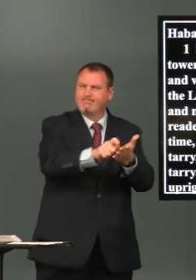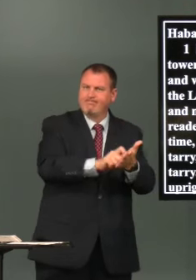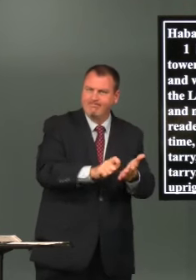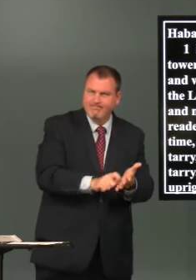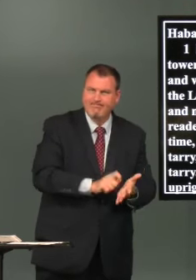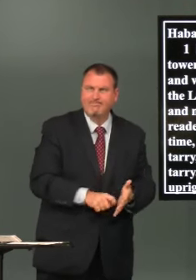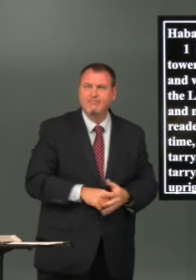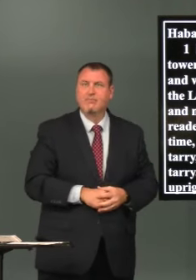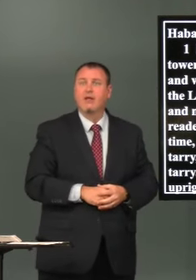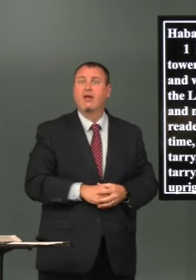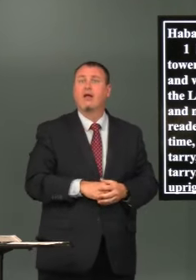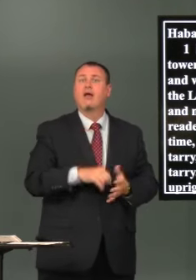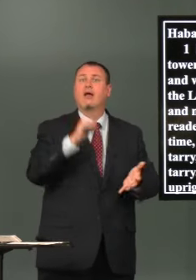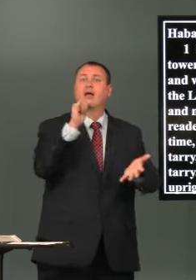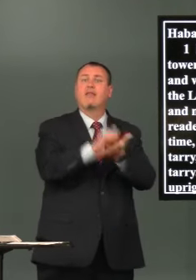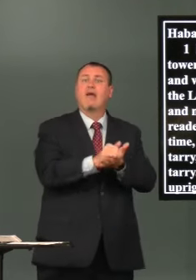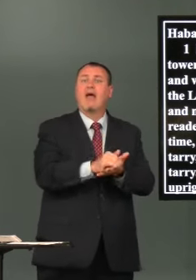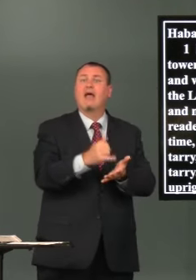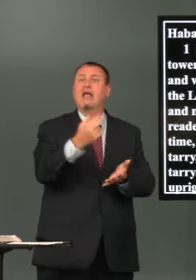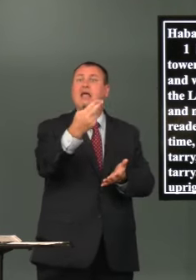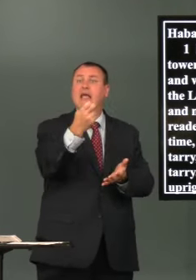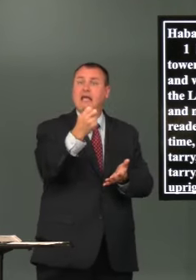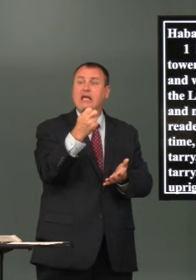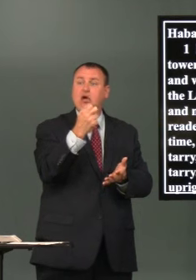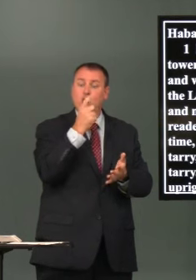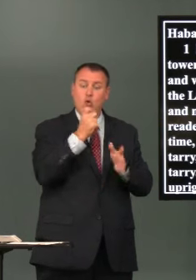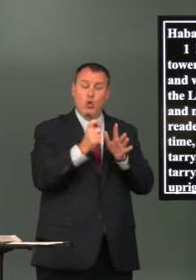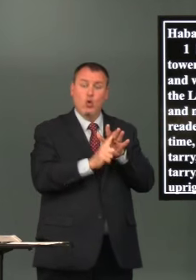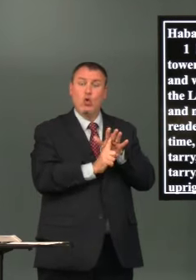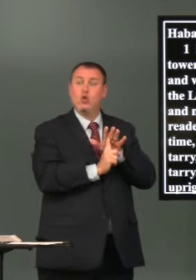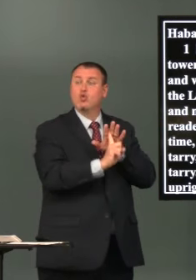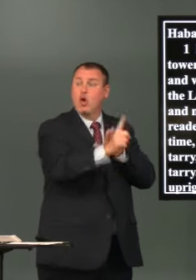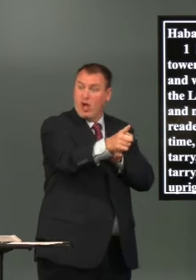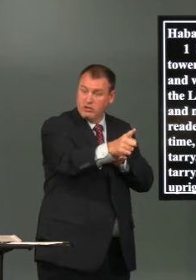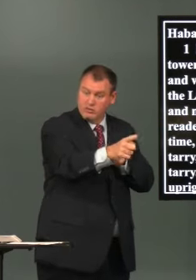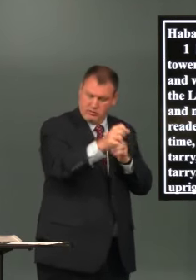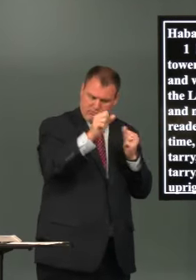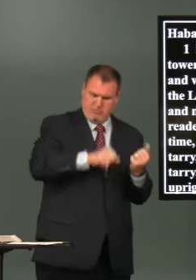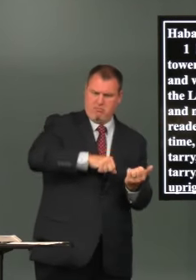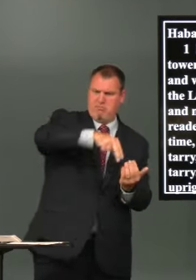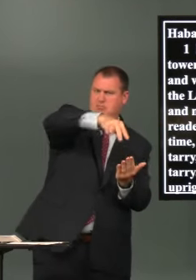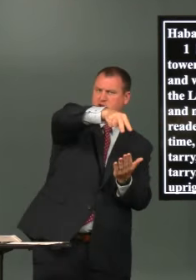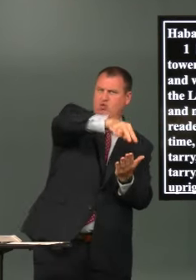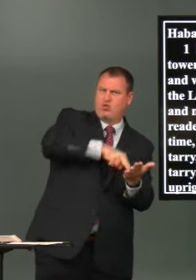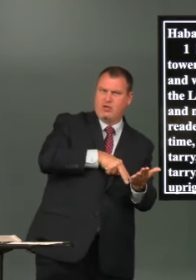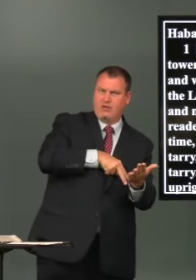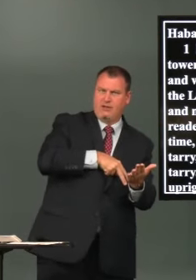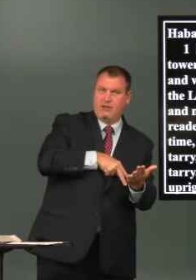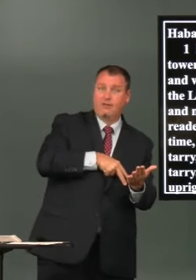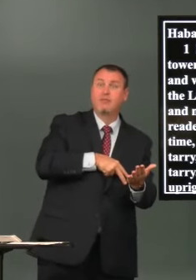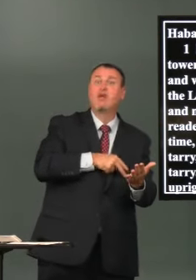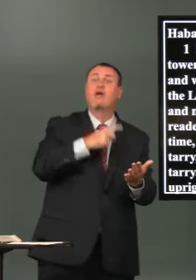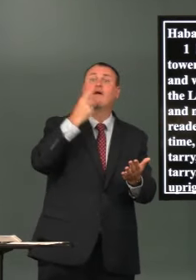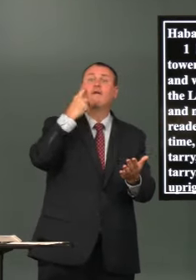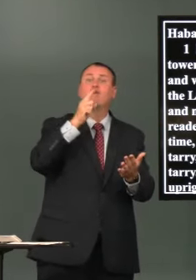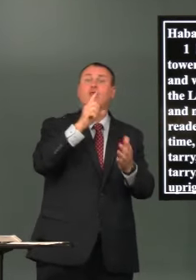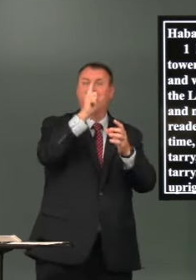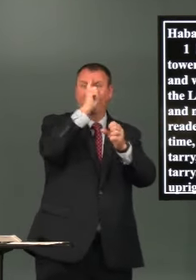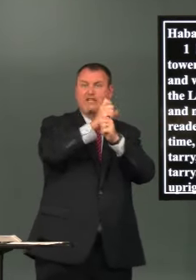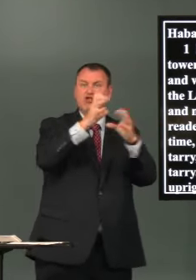paper but the tablets that he wrote on that he may run that readeth